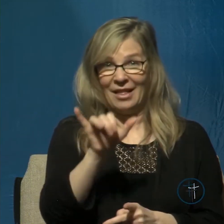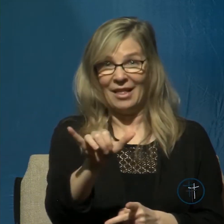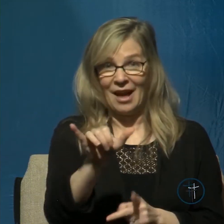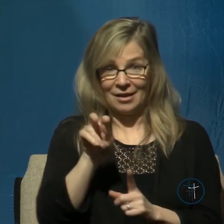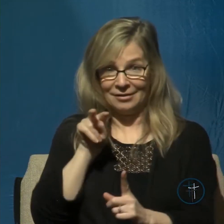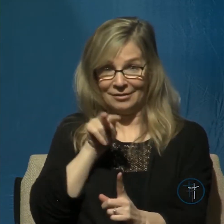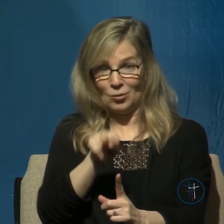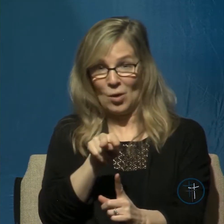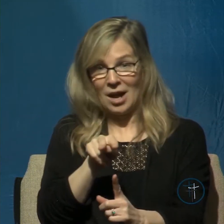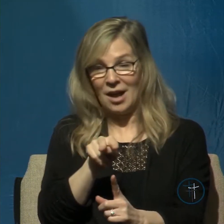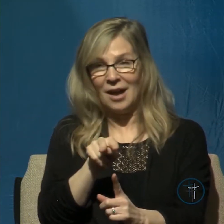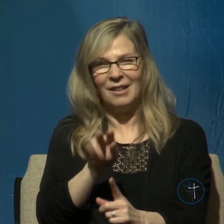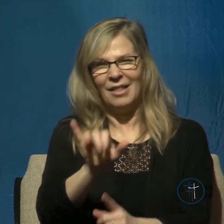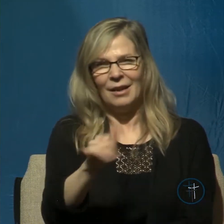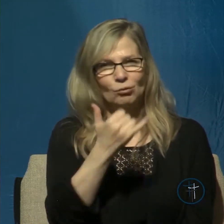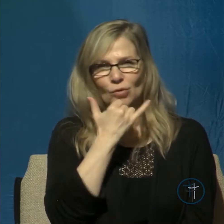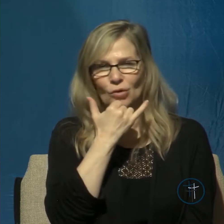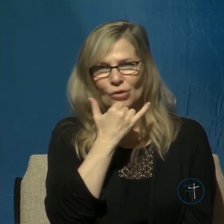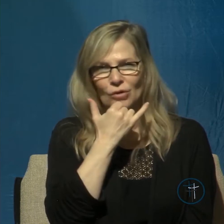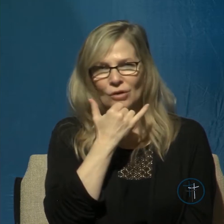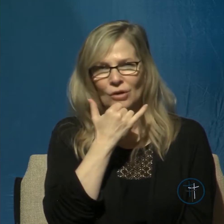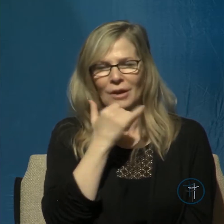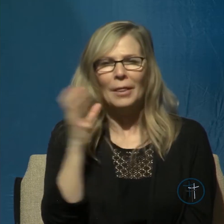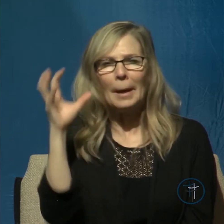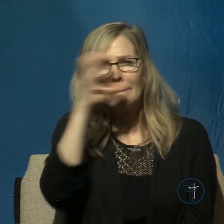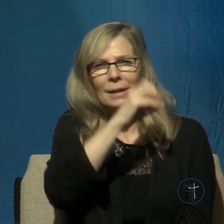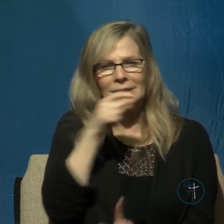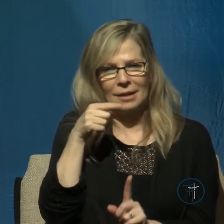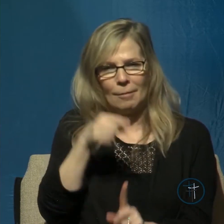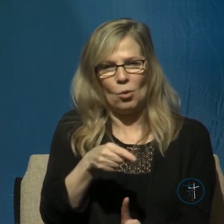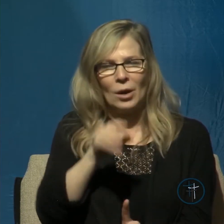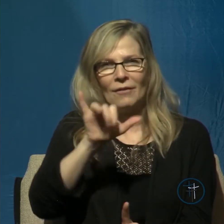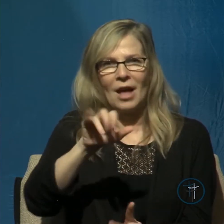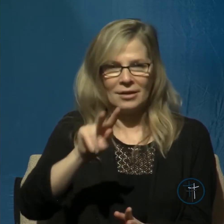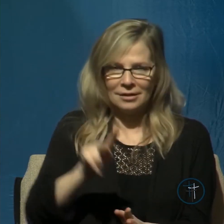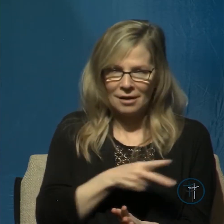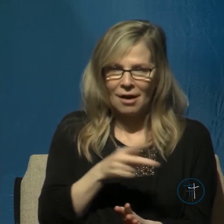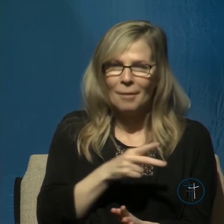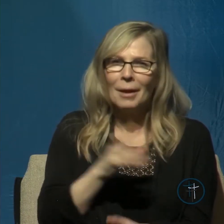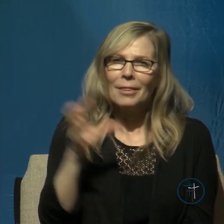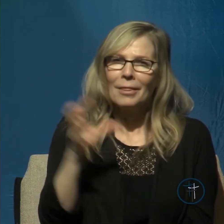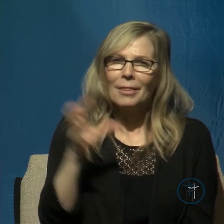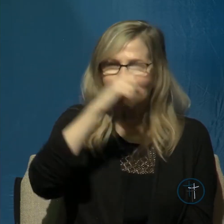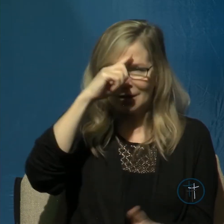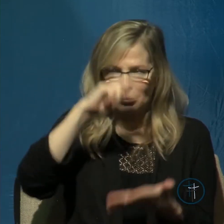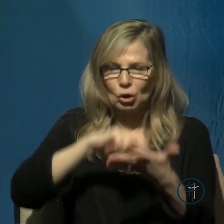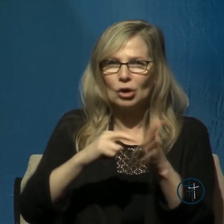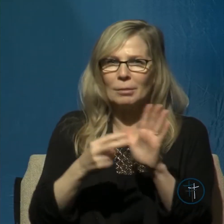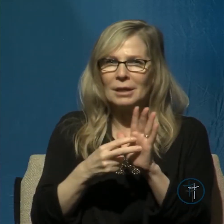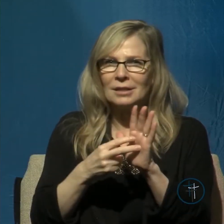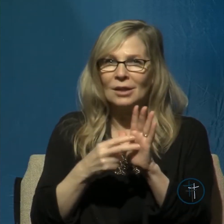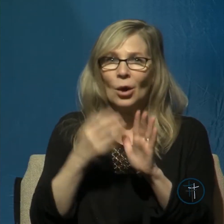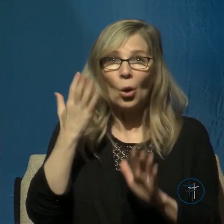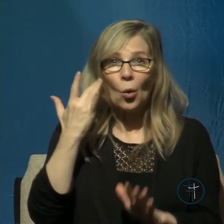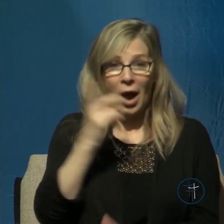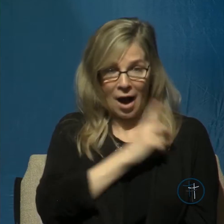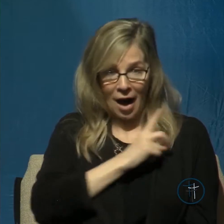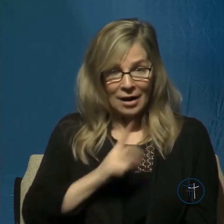And they miss the point of this psalm. They miss the purpose of David in telling us about his two distinct moods.